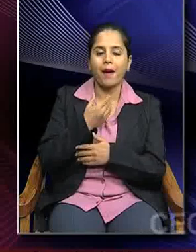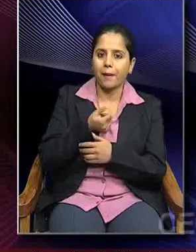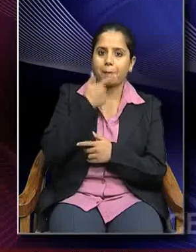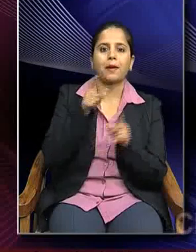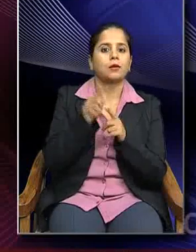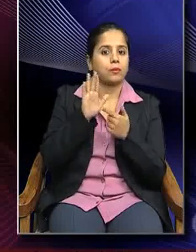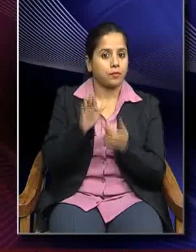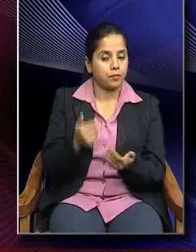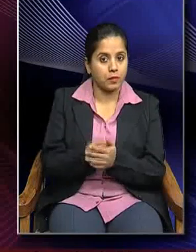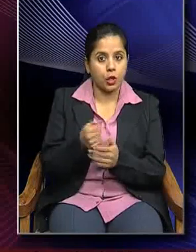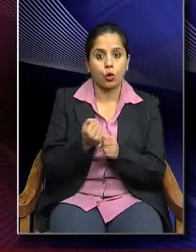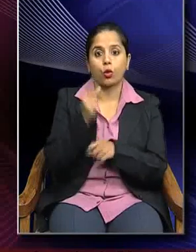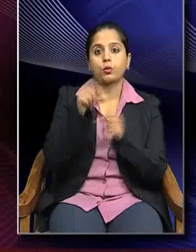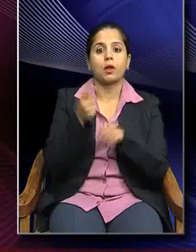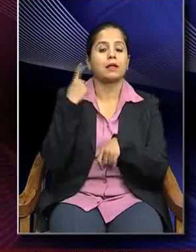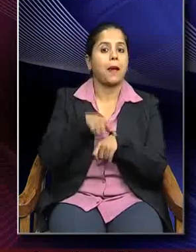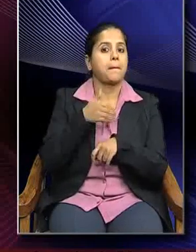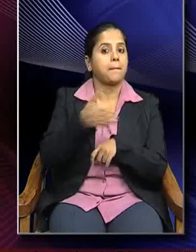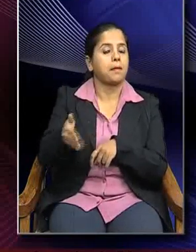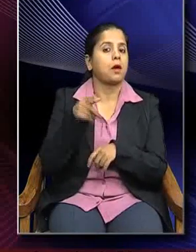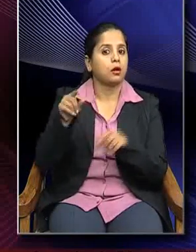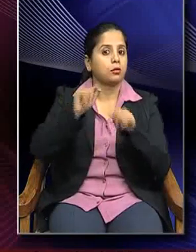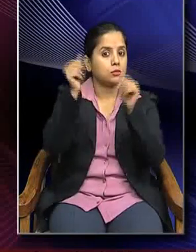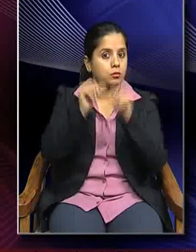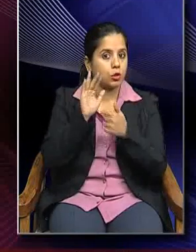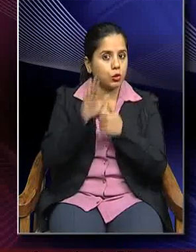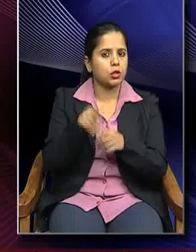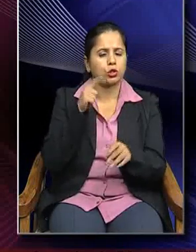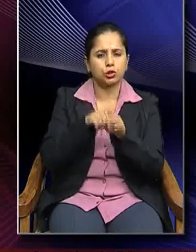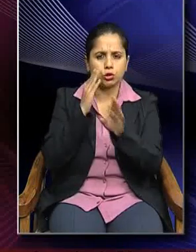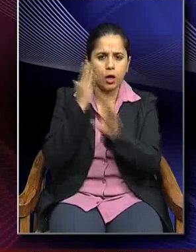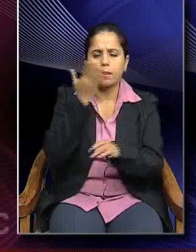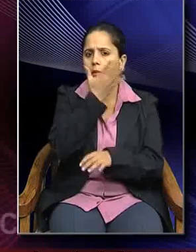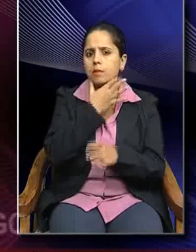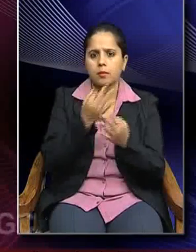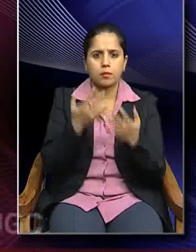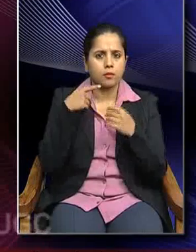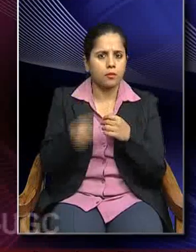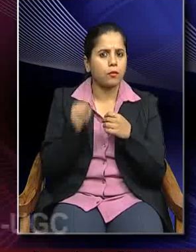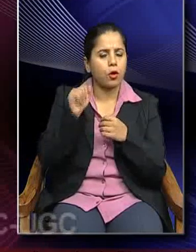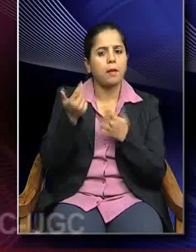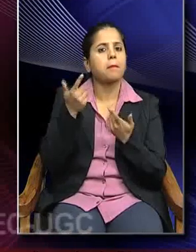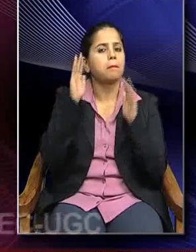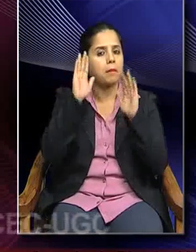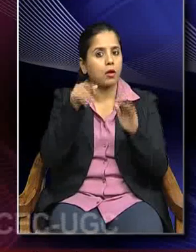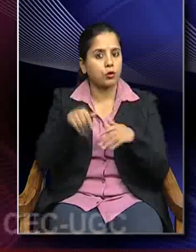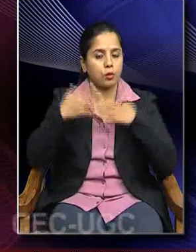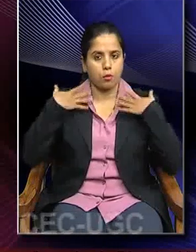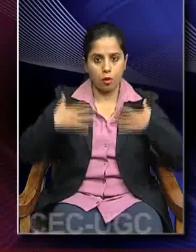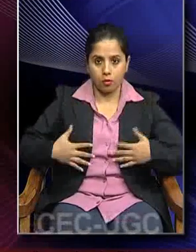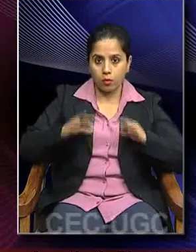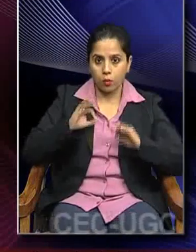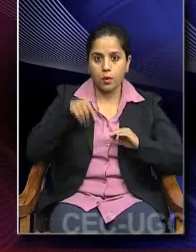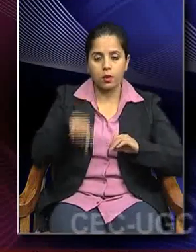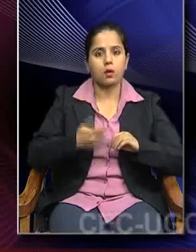By the time of the Gupta period, the sculpture shown sharp and beautiful features, slim and graceful bodies, folds of